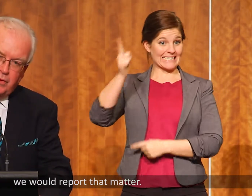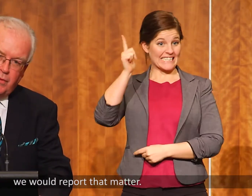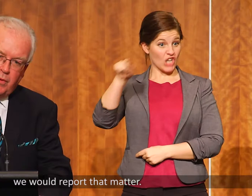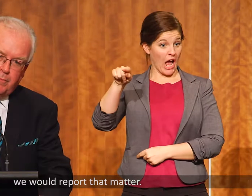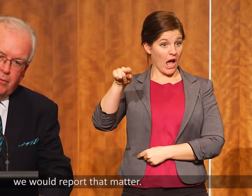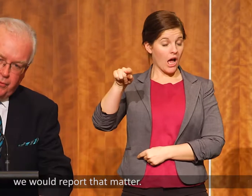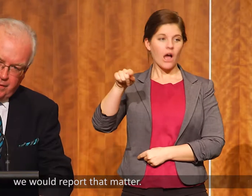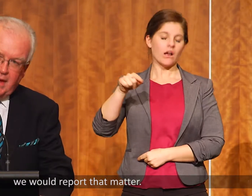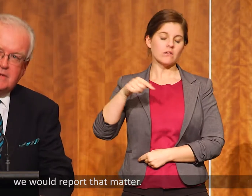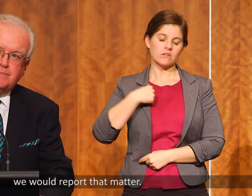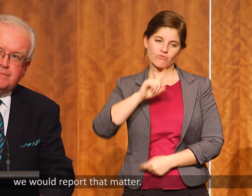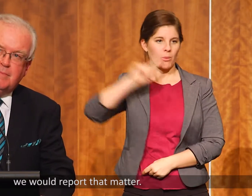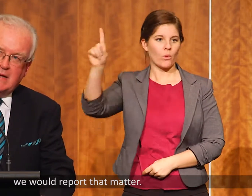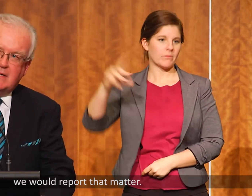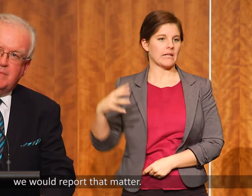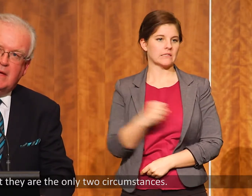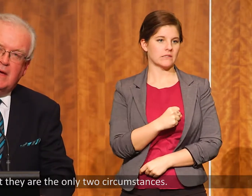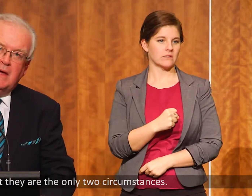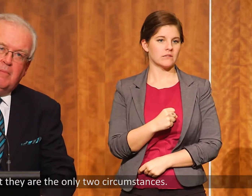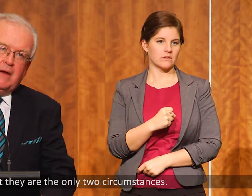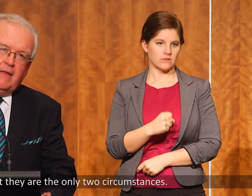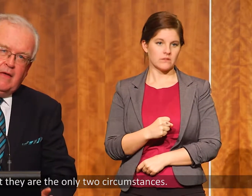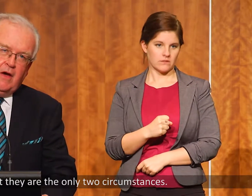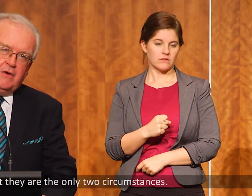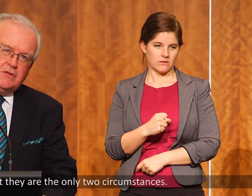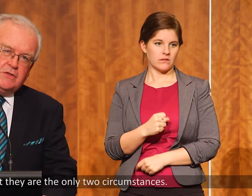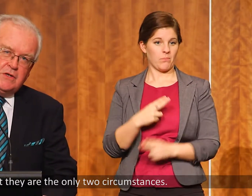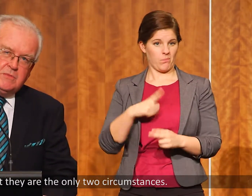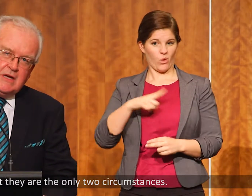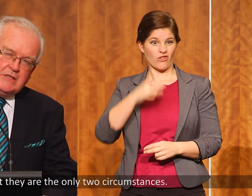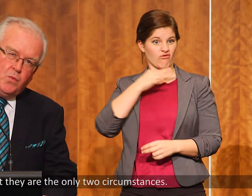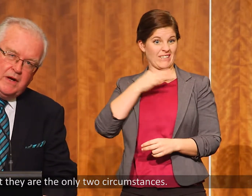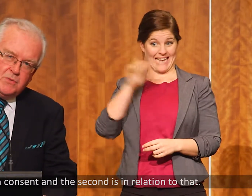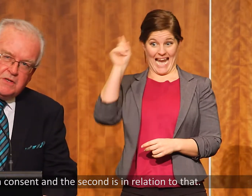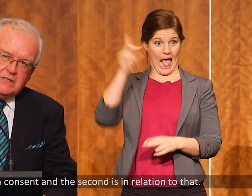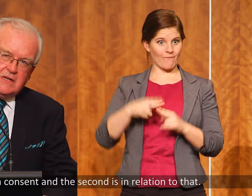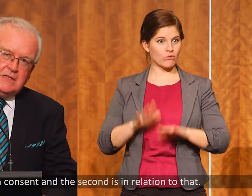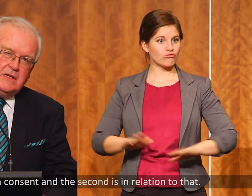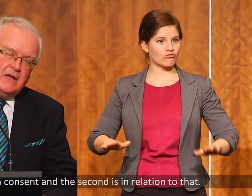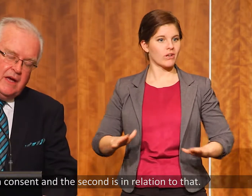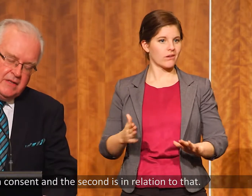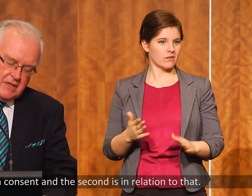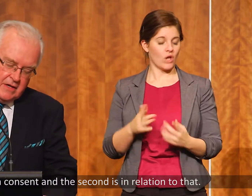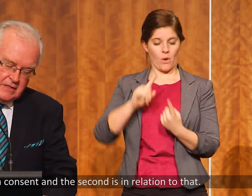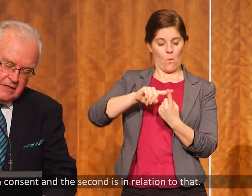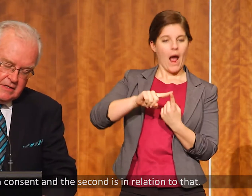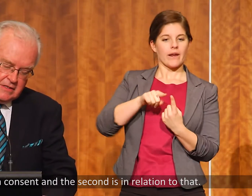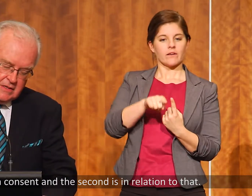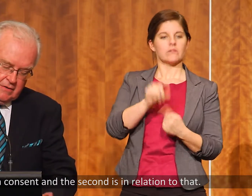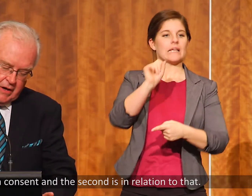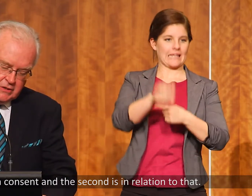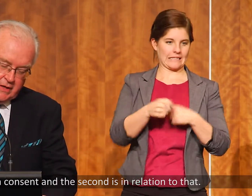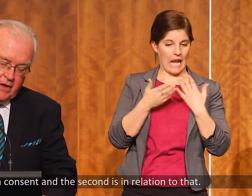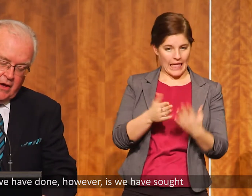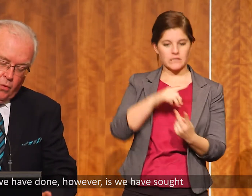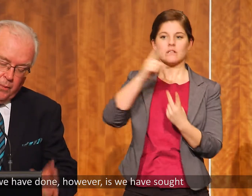would report that matter. But they're the only two circumstances. One is with consent and the second is